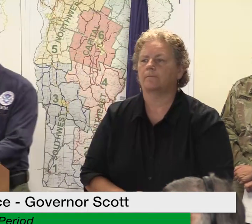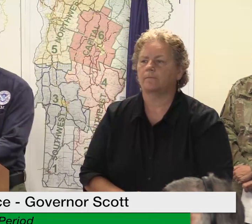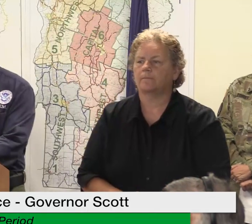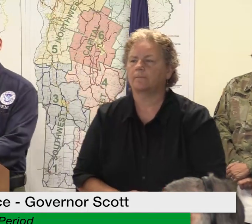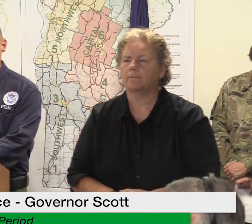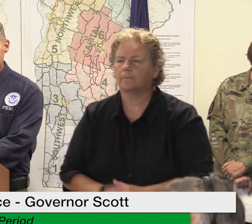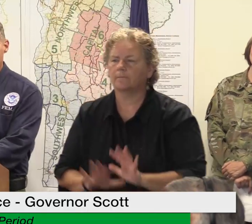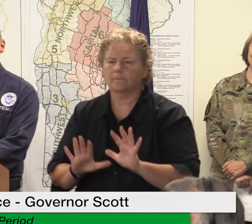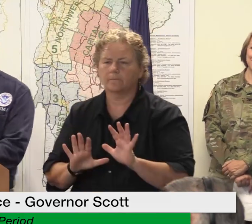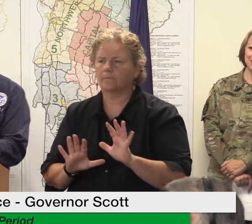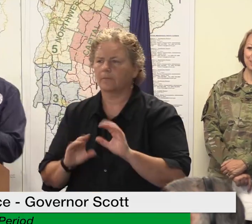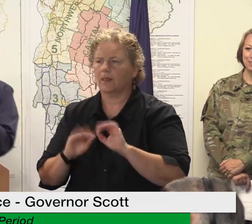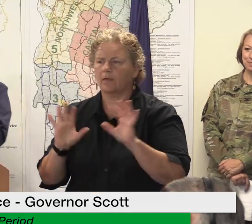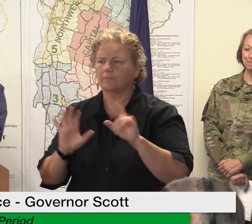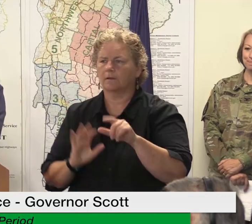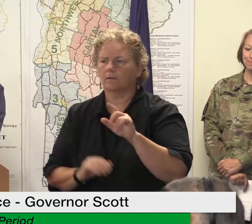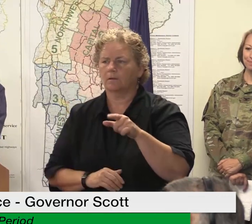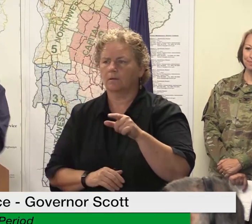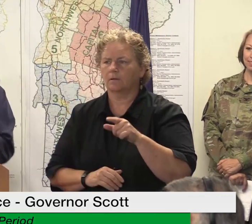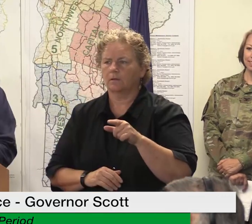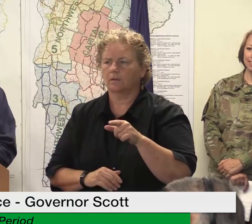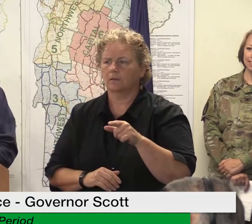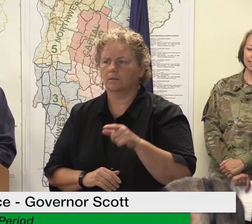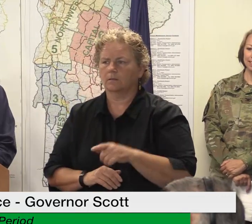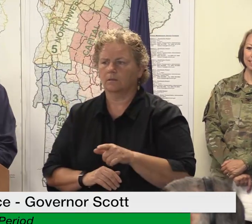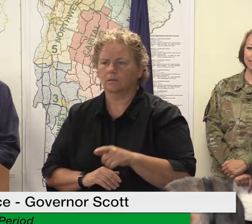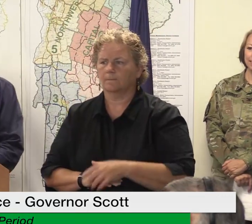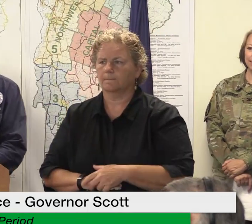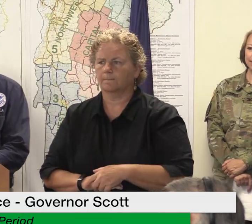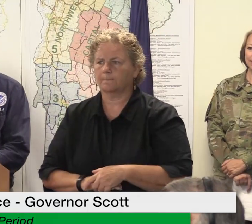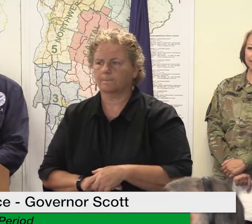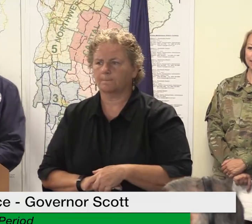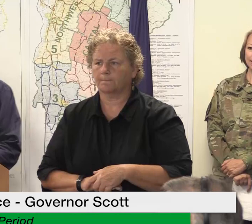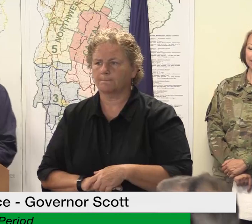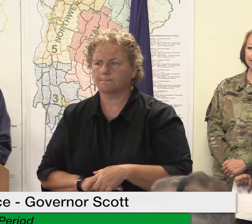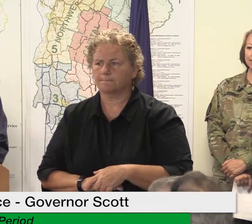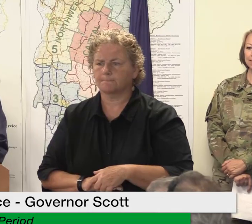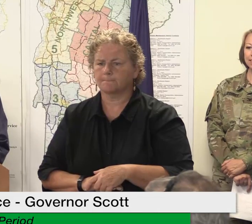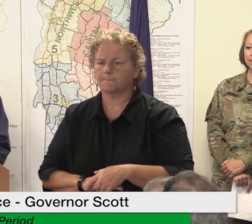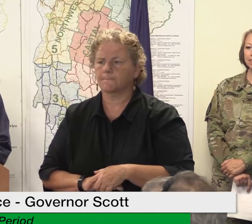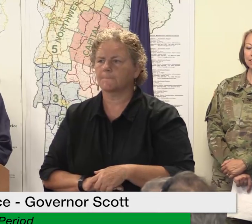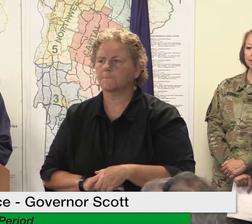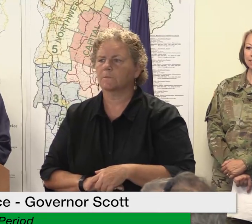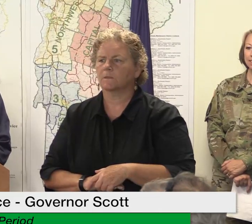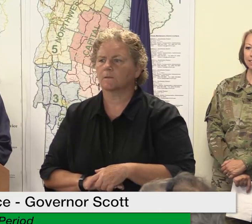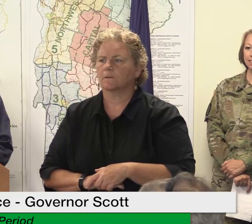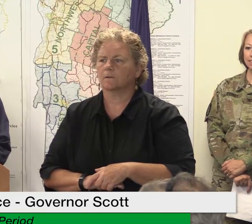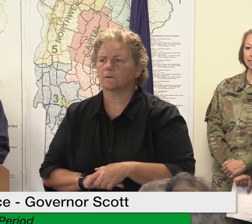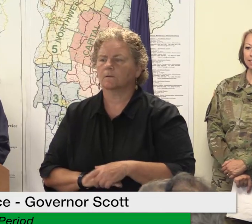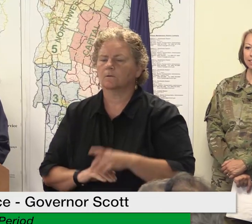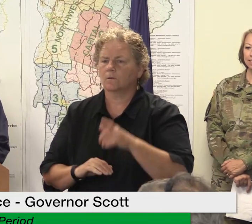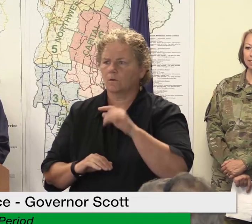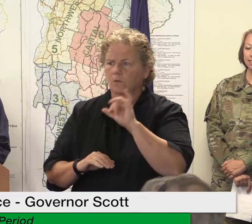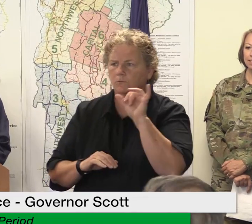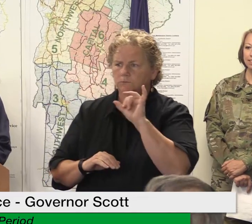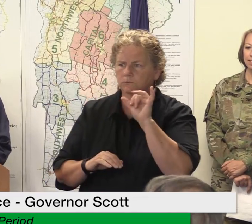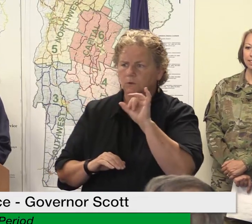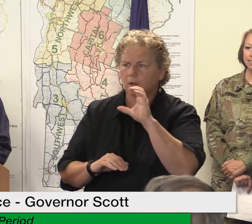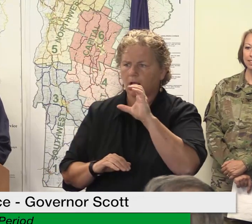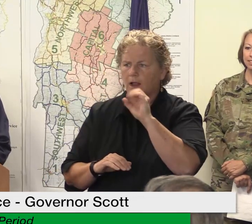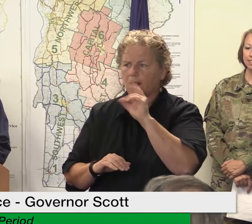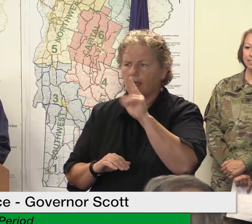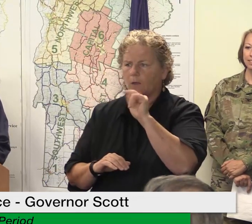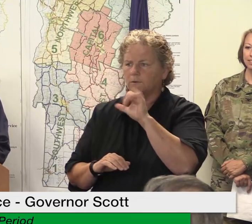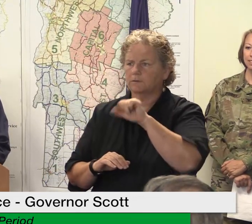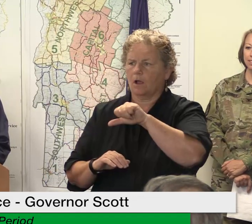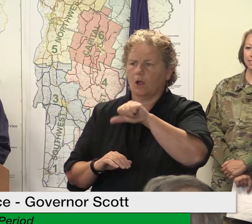what about for counties that haven't been added to the declaration yet is there any sort of deadline for them to